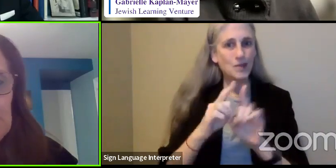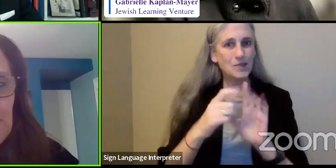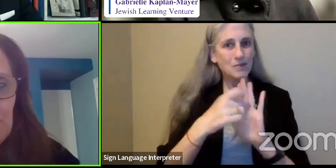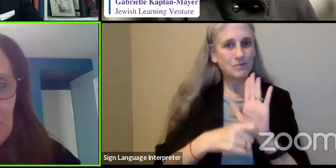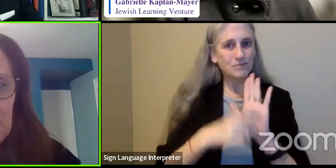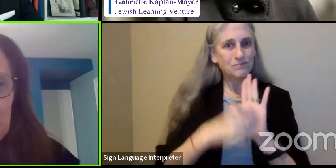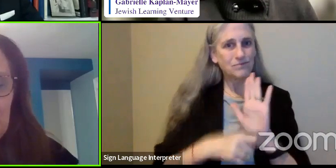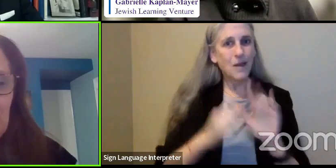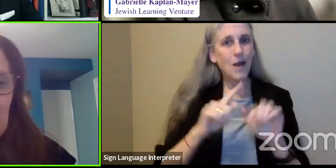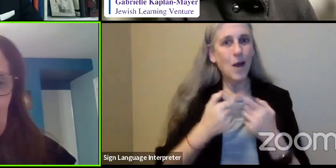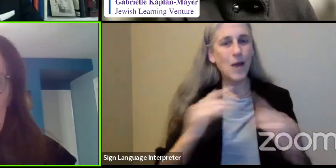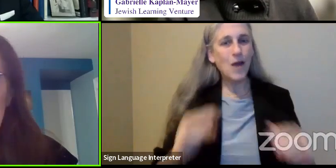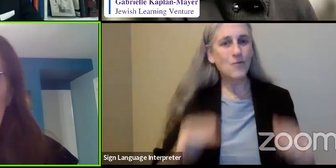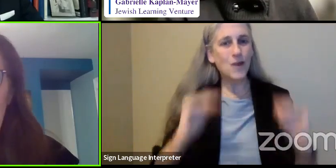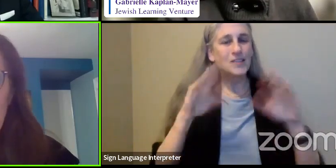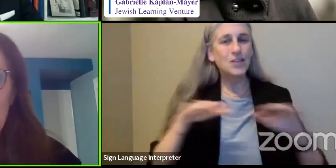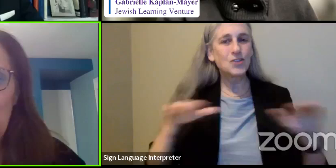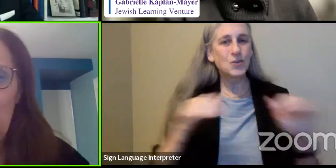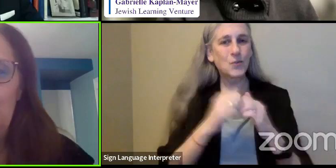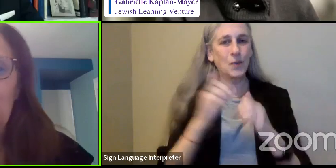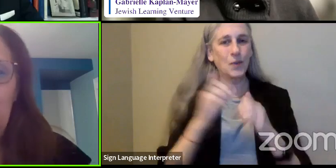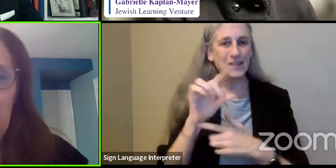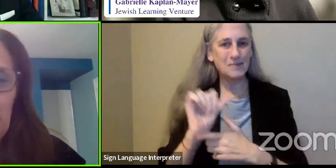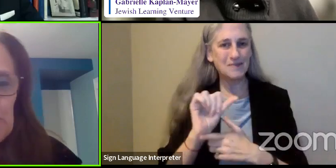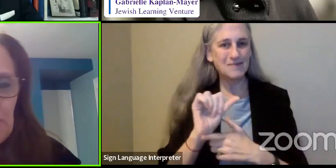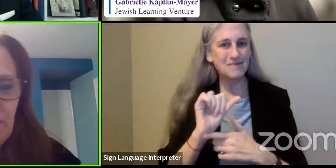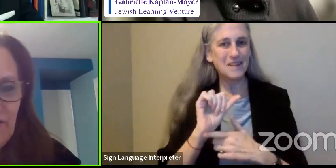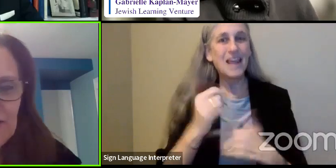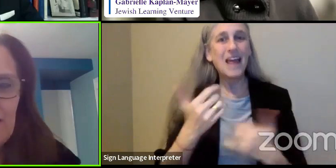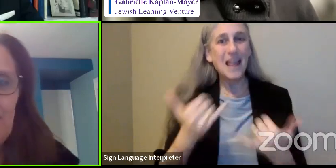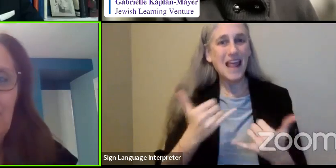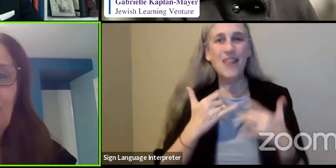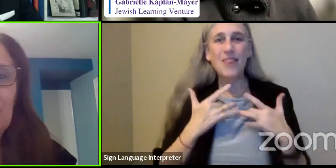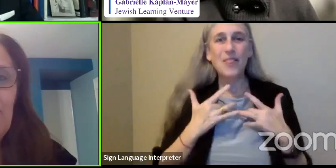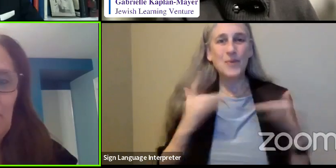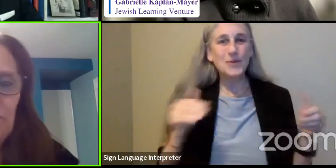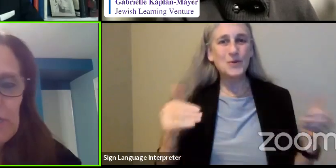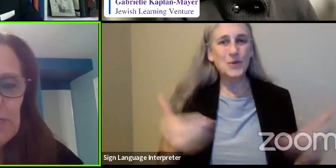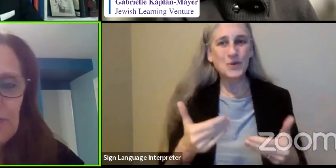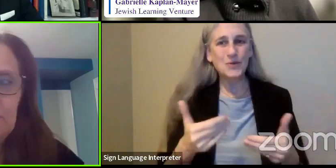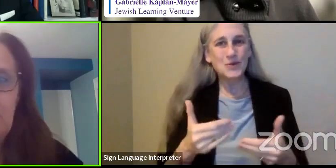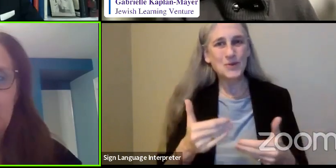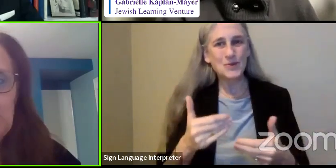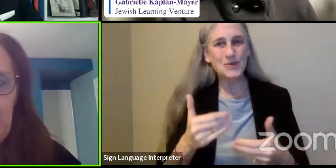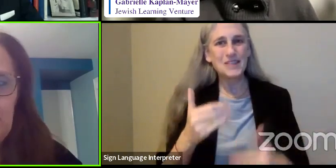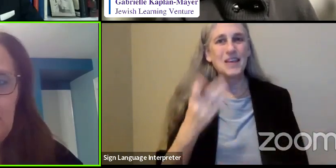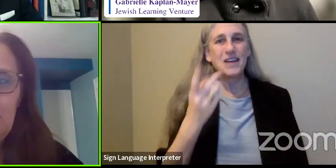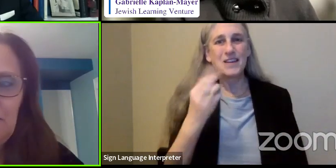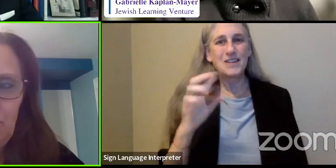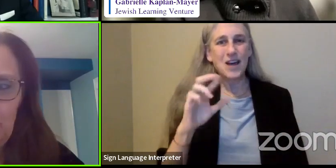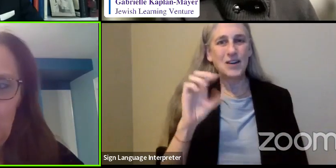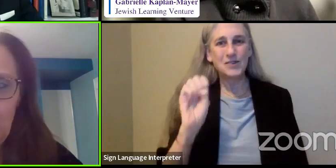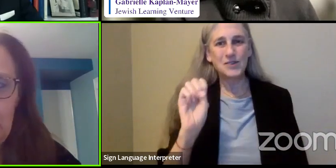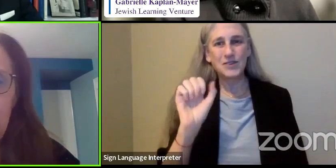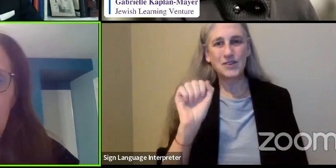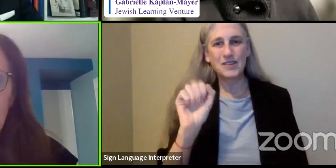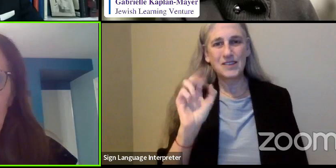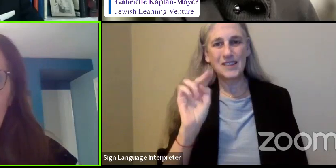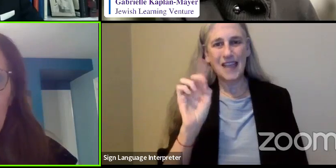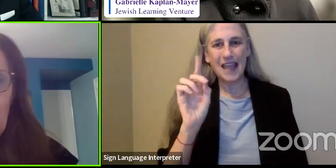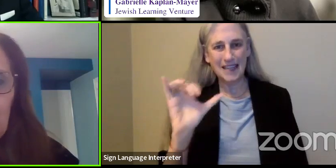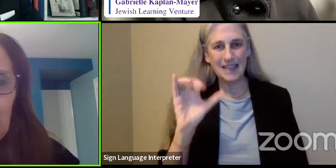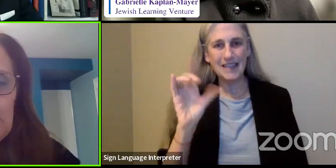now it is my distinct pleasure to introduce inventor, author, public servant, and philanthropist, Dr. Sandy D. Greenberg.